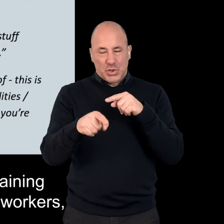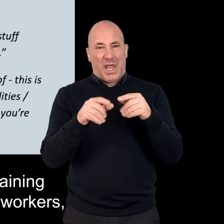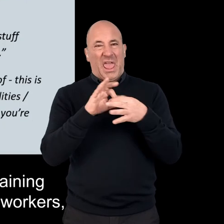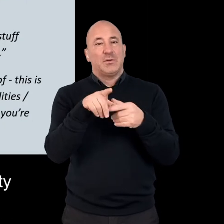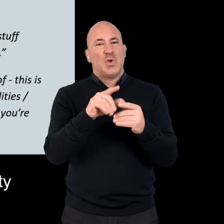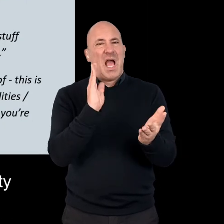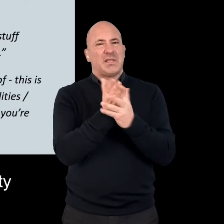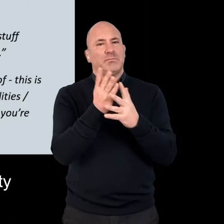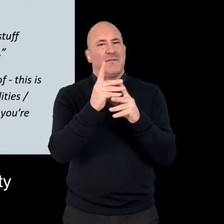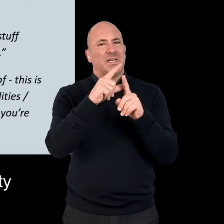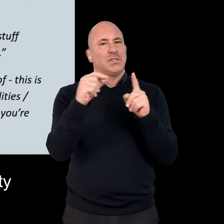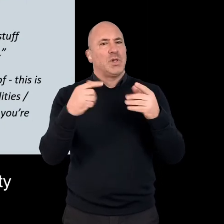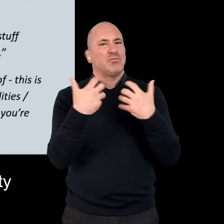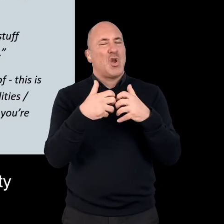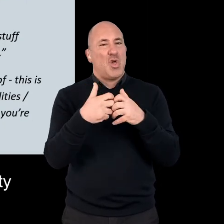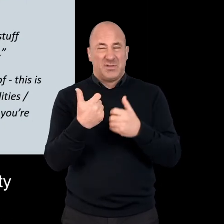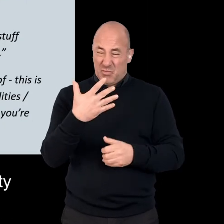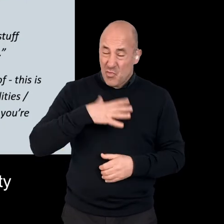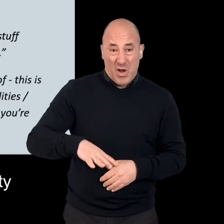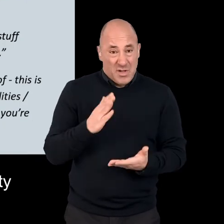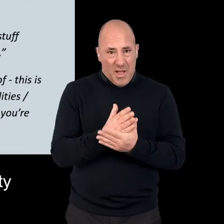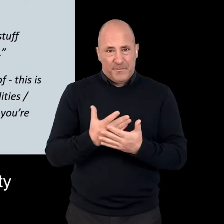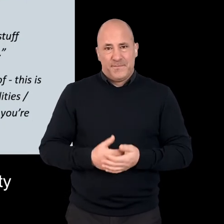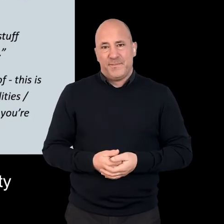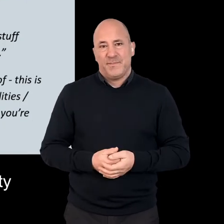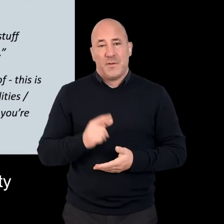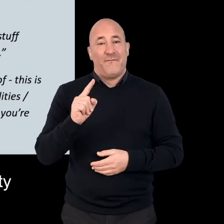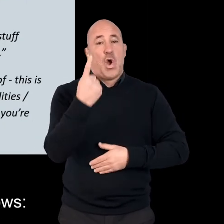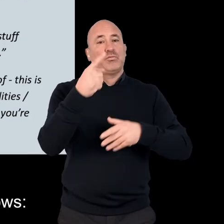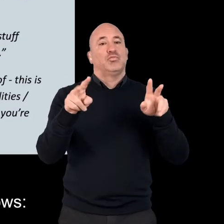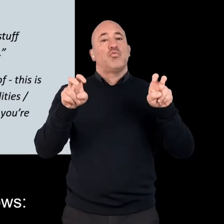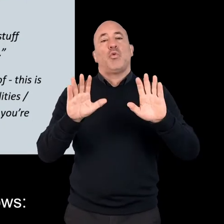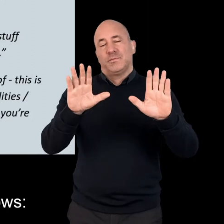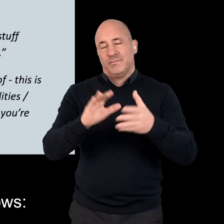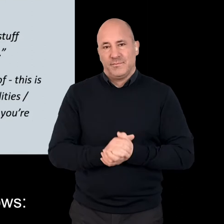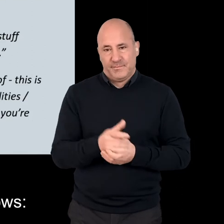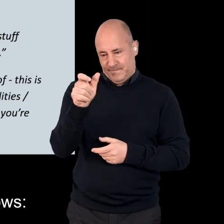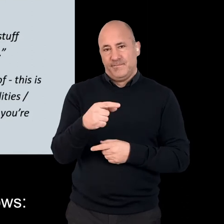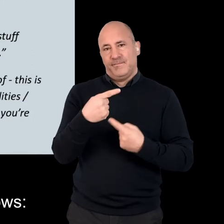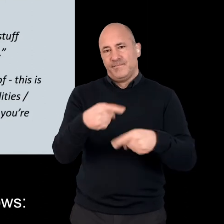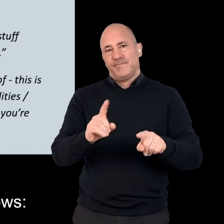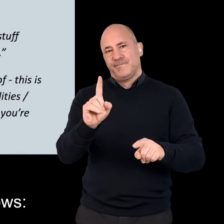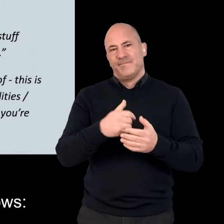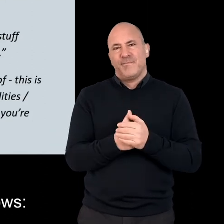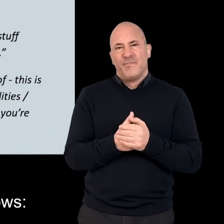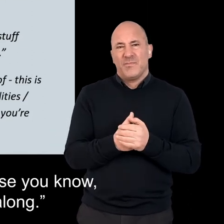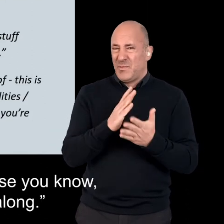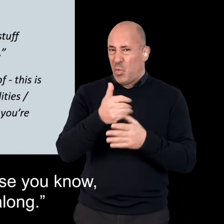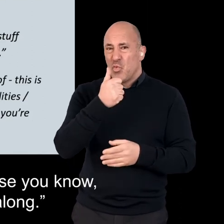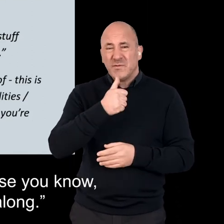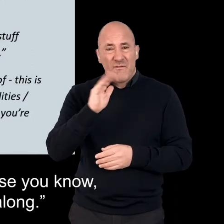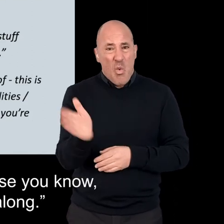social workers. And particularly on the accessibility of digital technologies. So the first quote reads as follows.